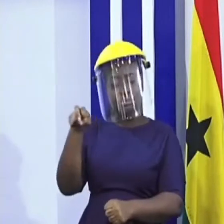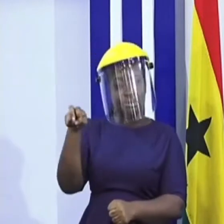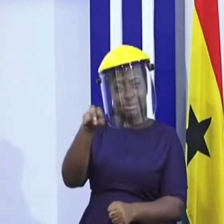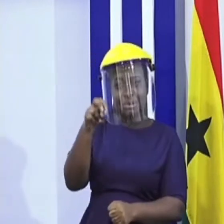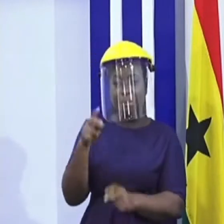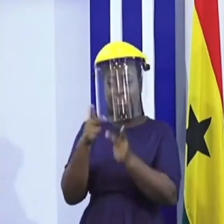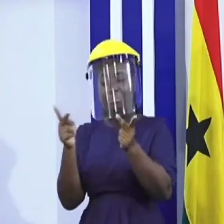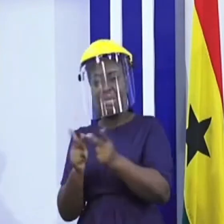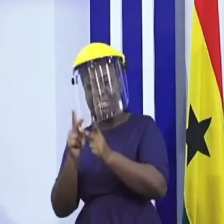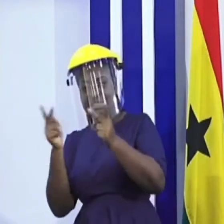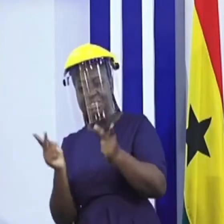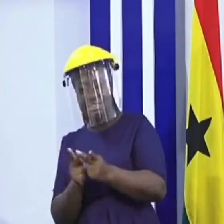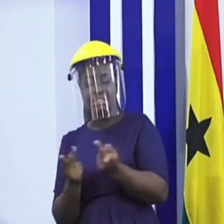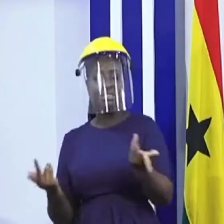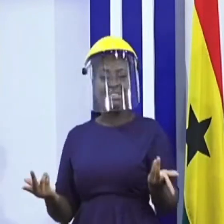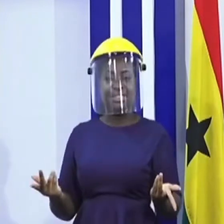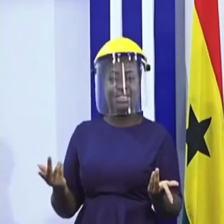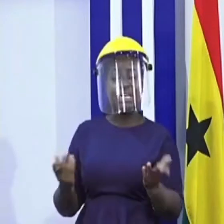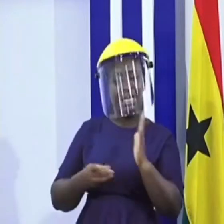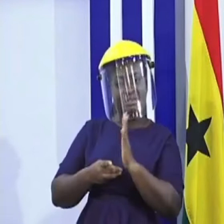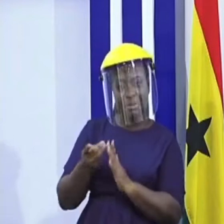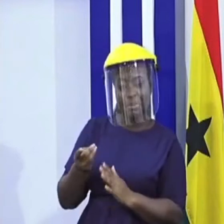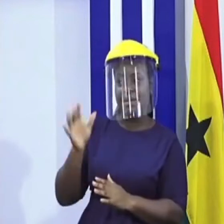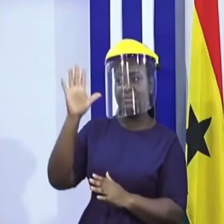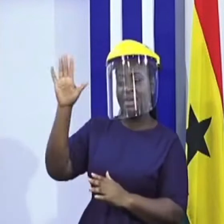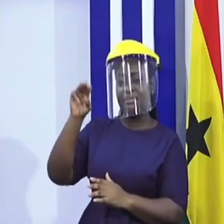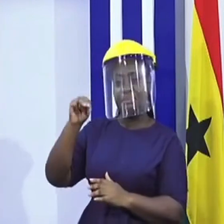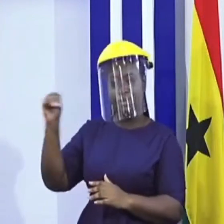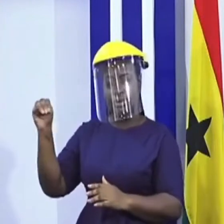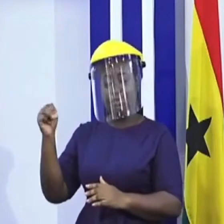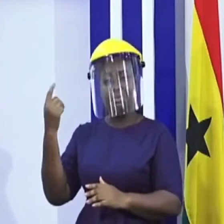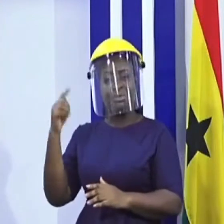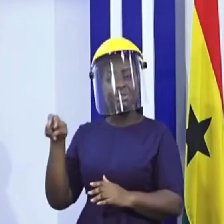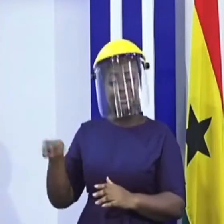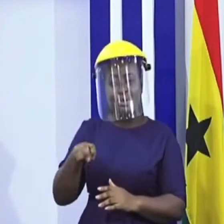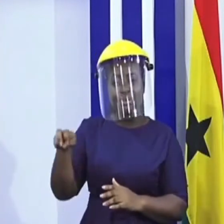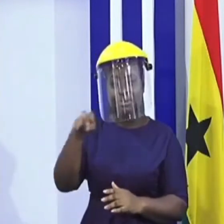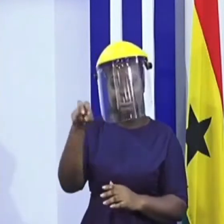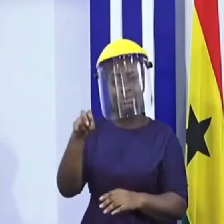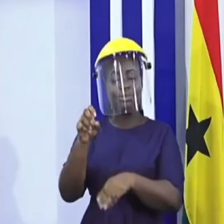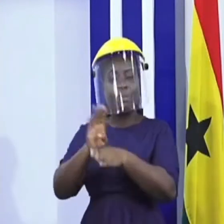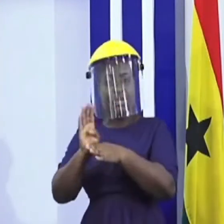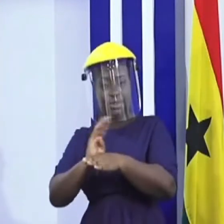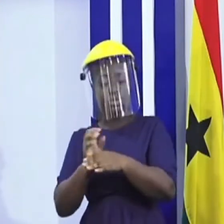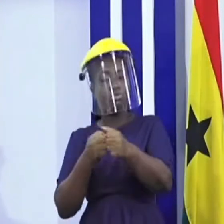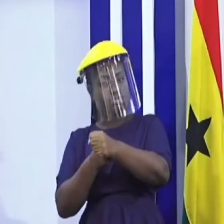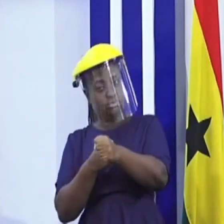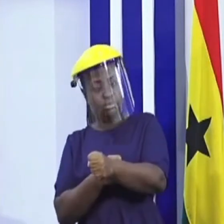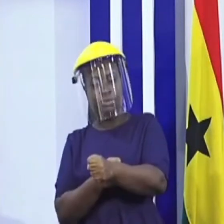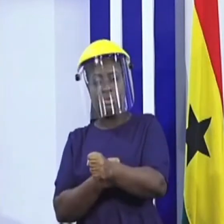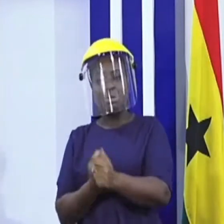destinations development, and $5 million for tourism enterprise support for